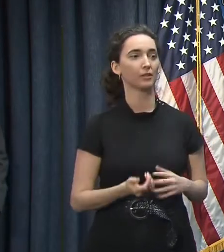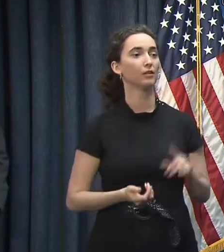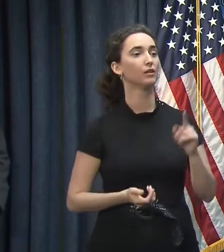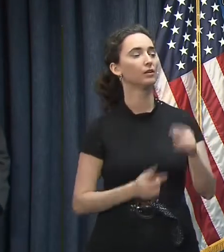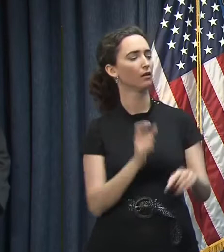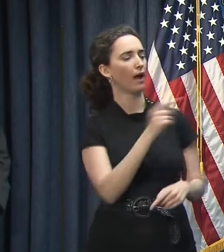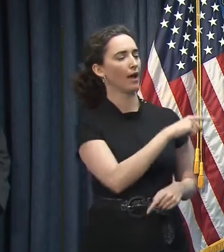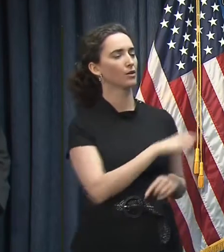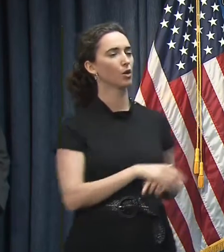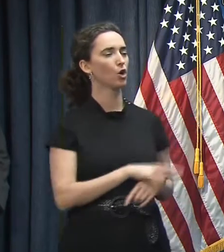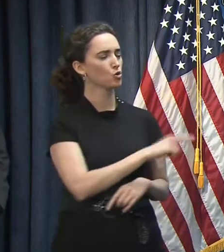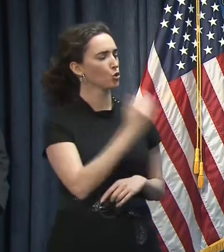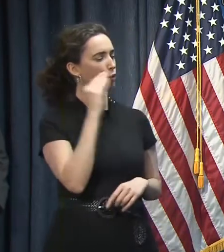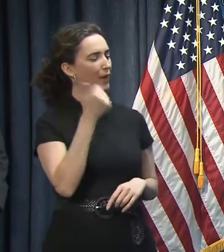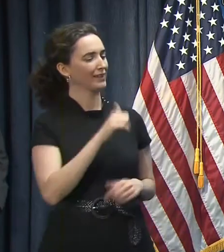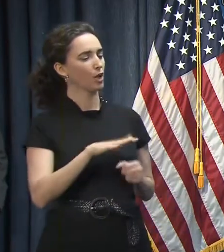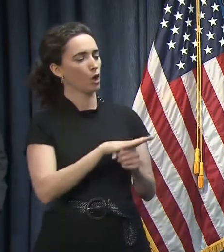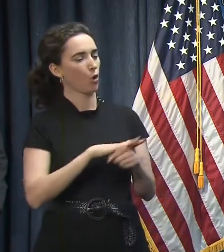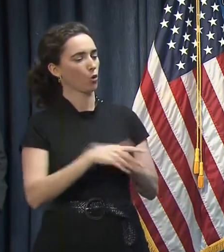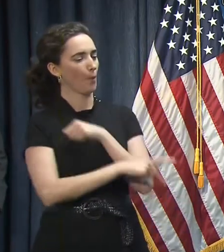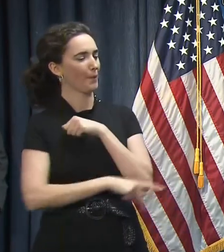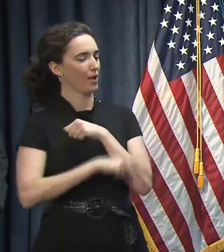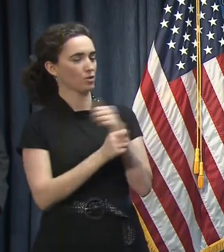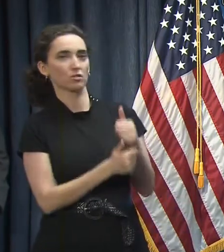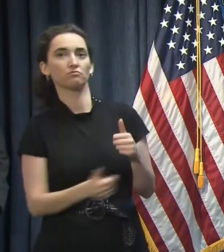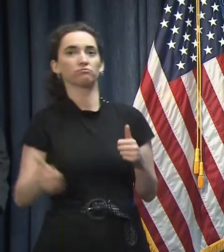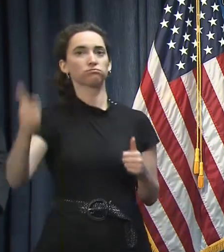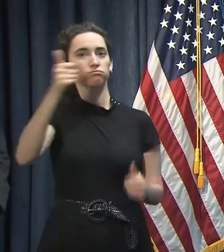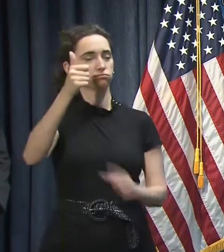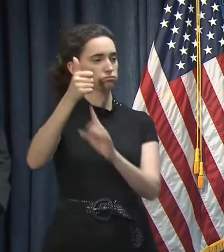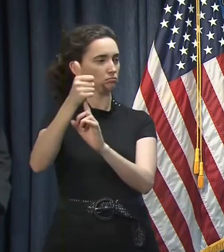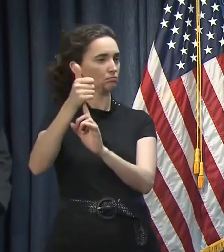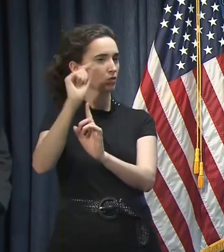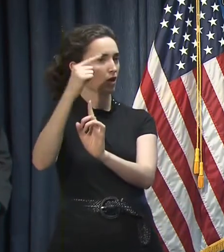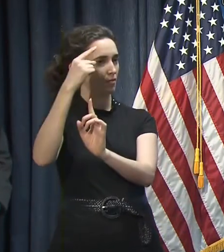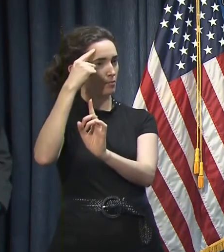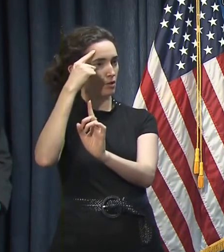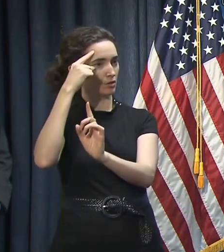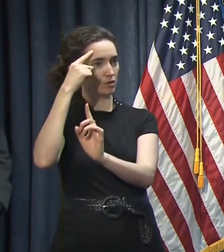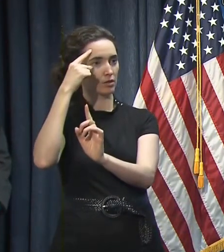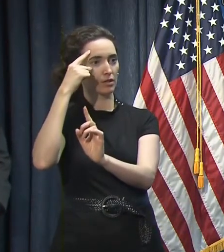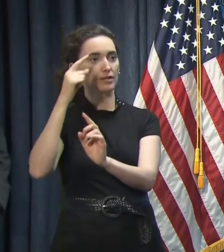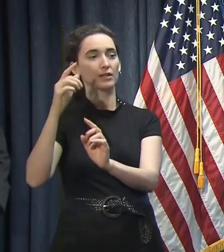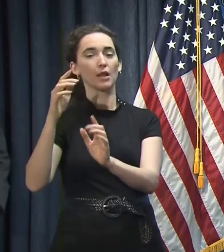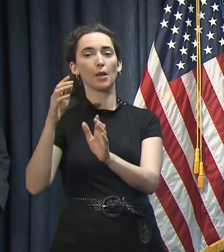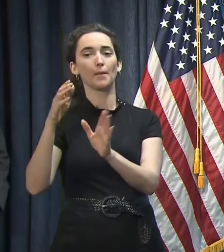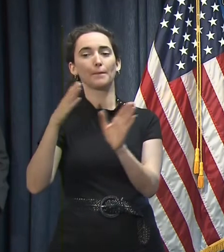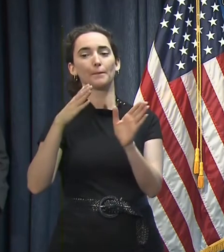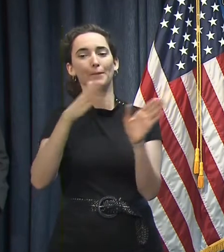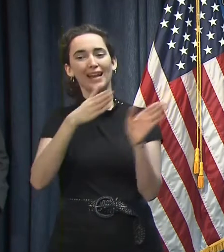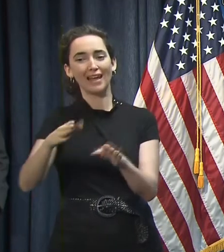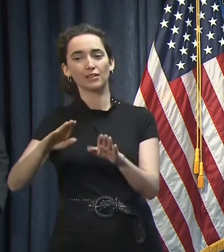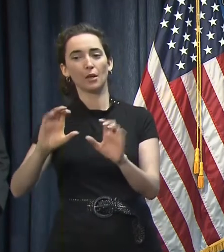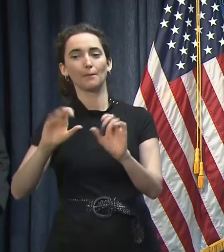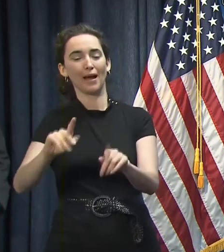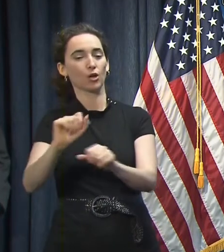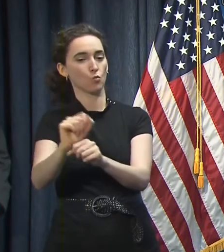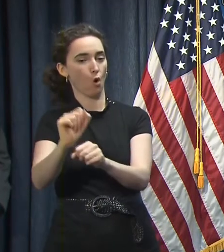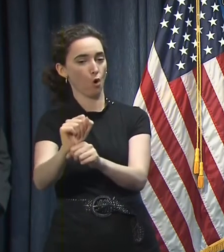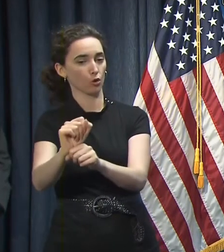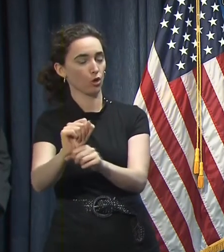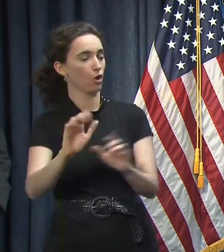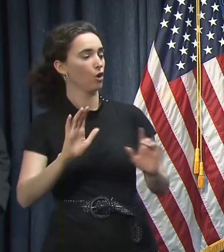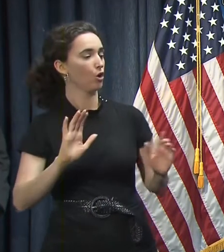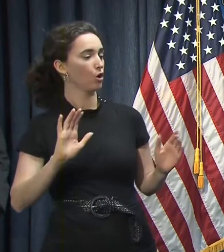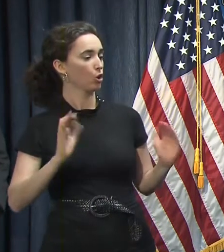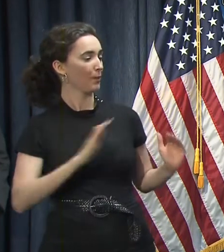know of any local parish officials that are creating reopening plans that are less restrictive than the stay-at-home order, which